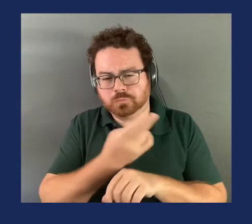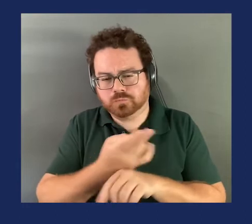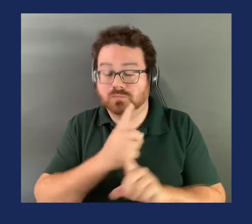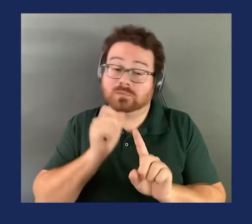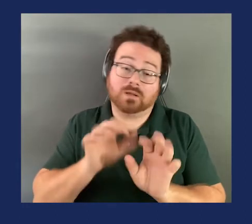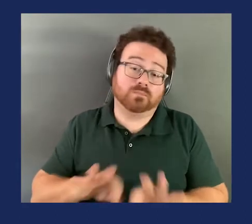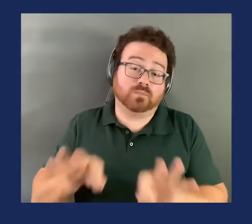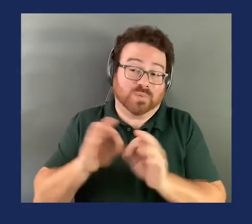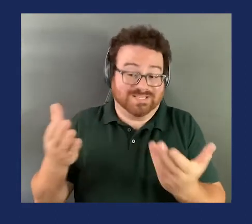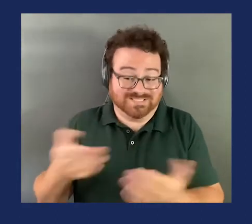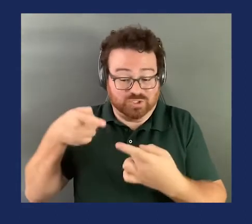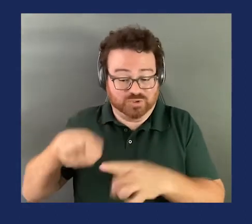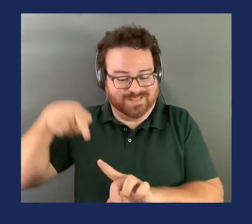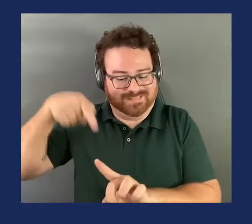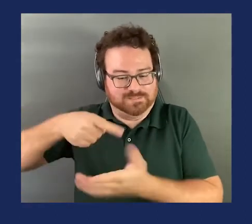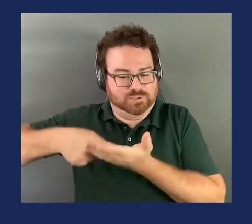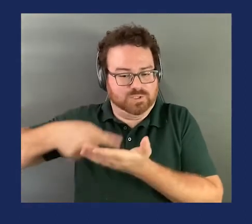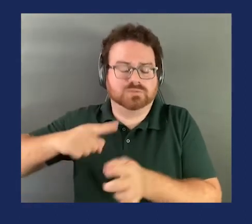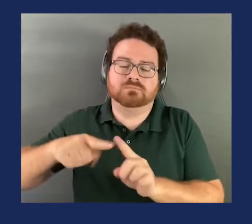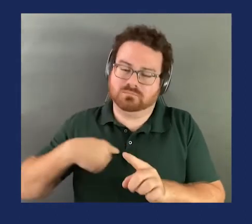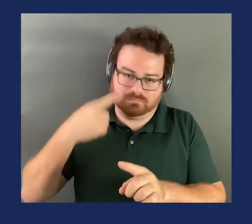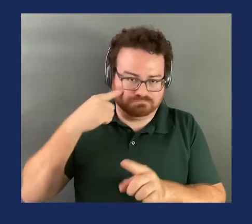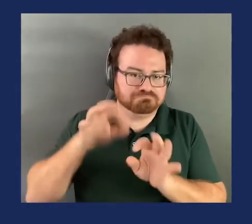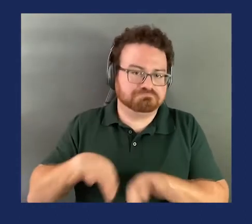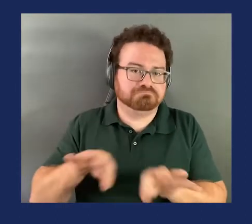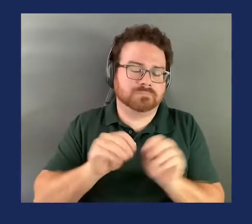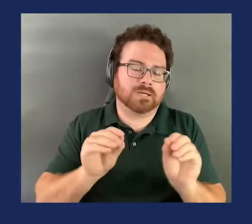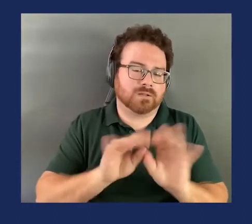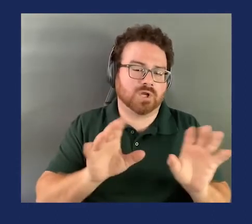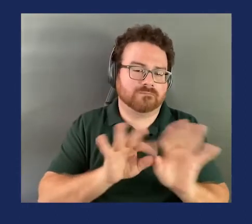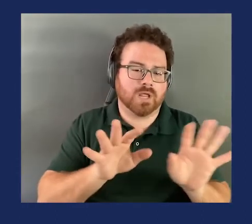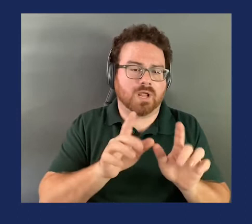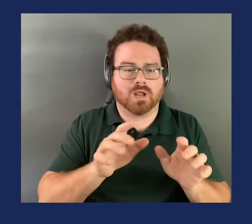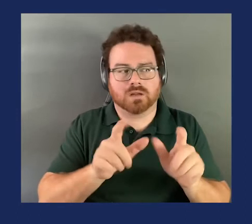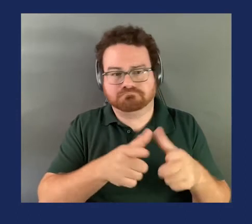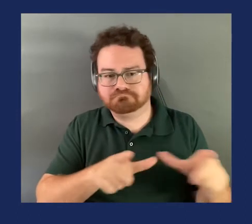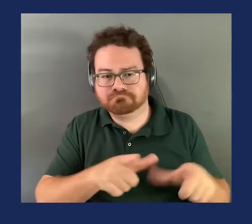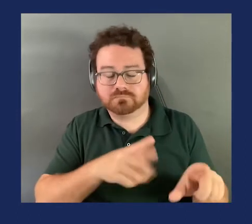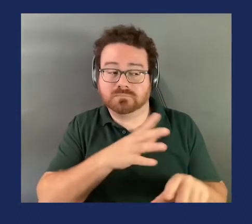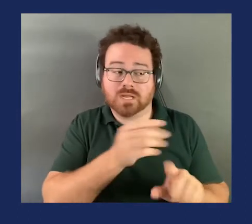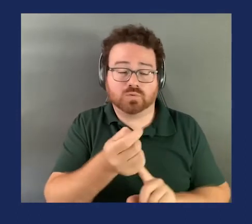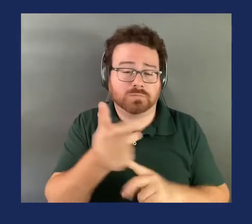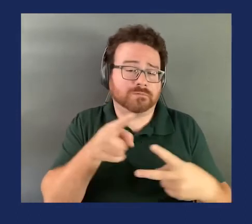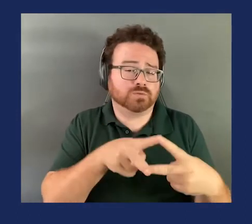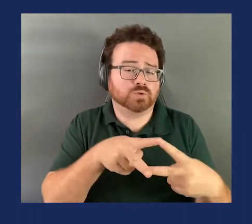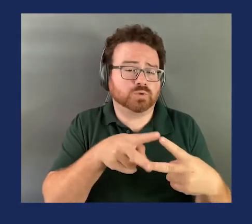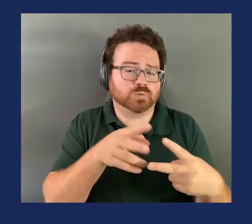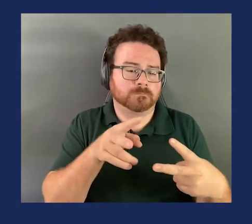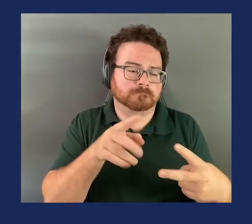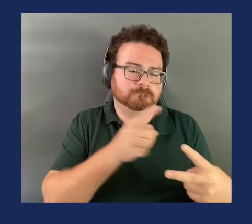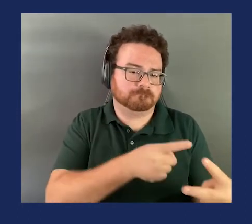but I think that we ought to be clearer and taking out that information, I think, is important here, so I do support it.